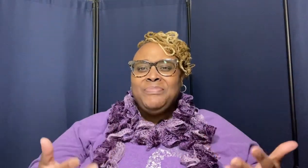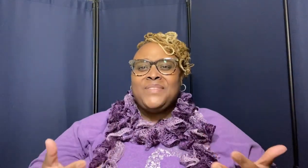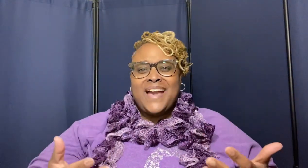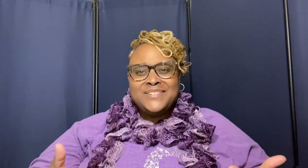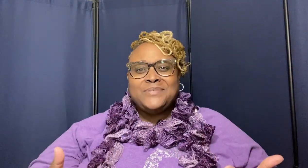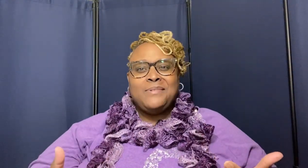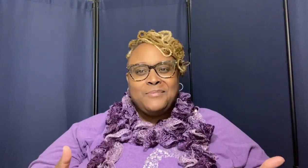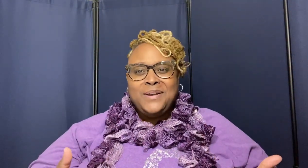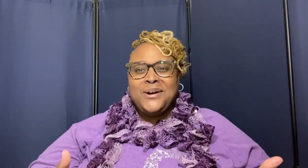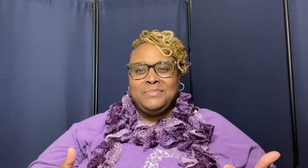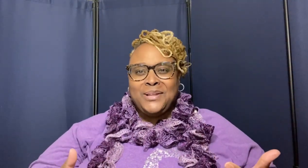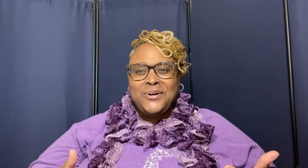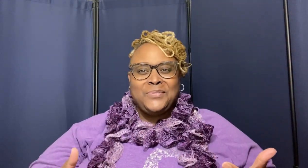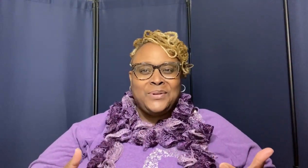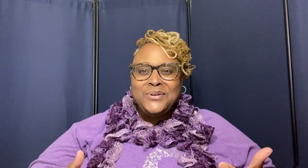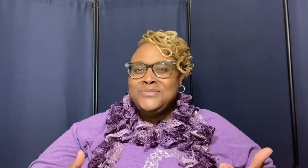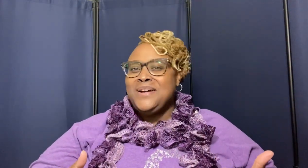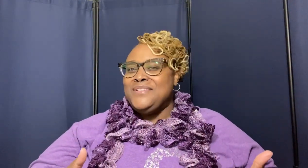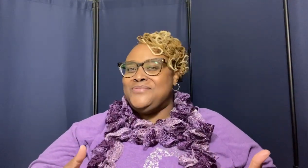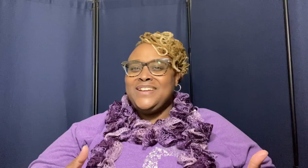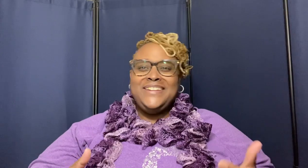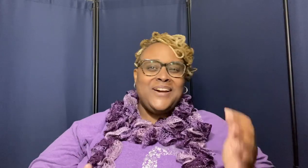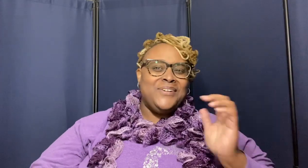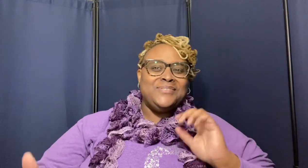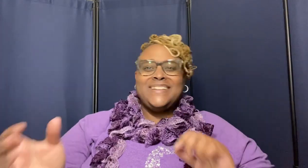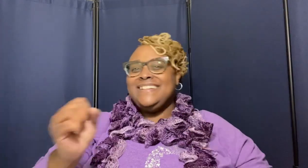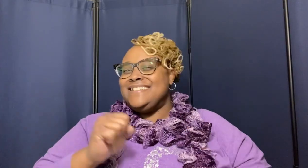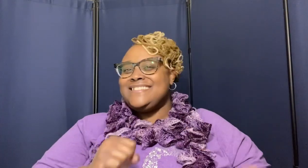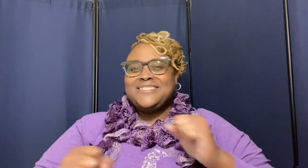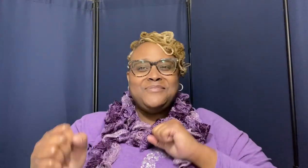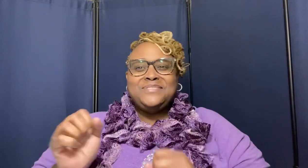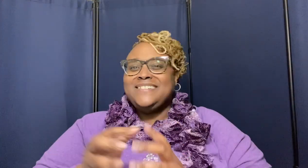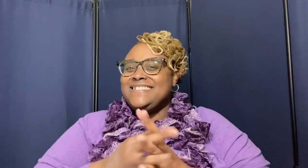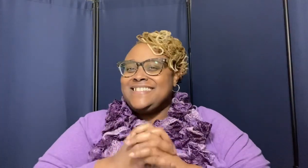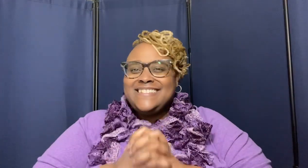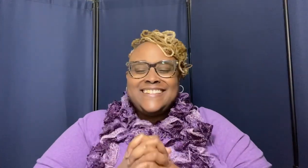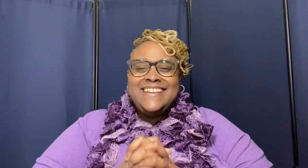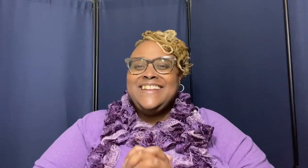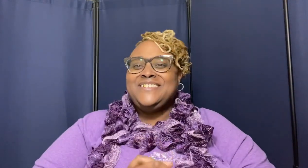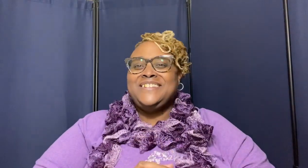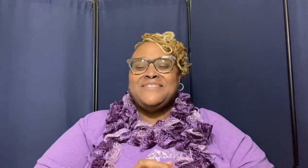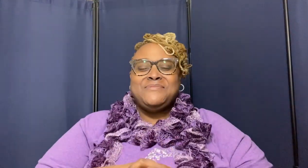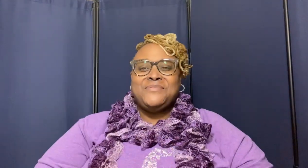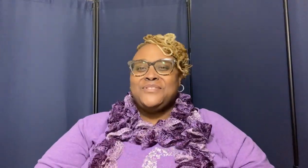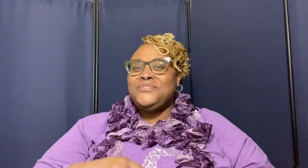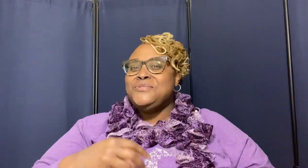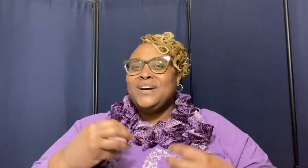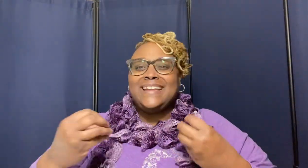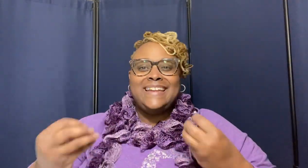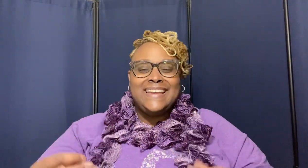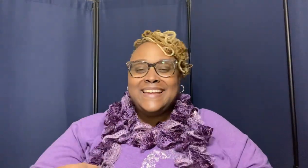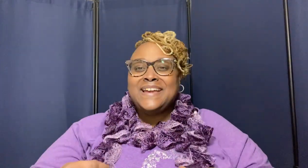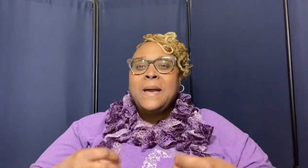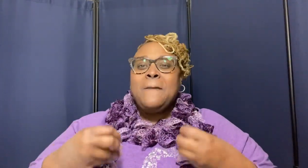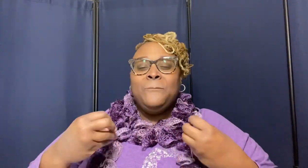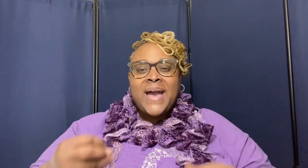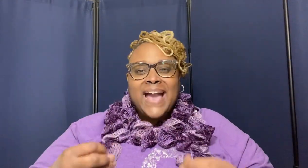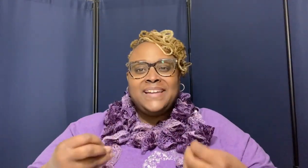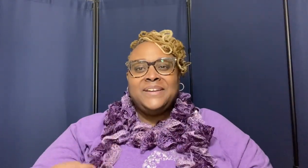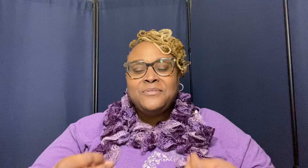as to when we upload new videos it is so good to see each and every one of you again back here